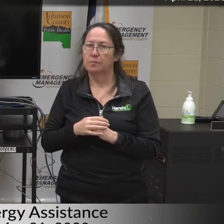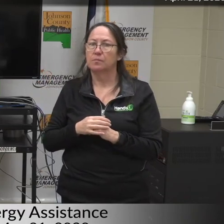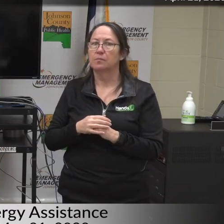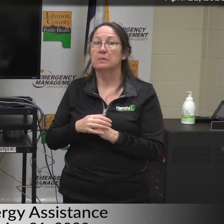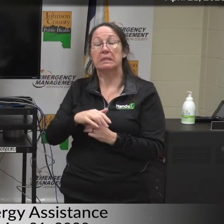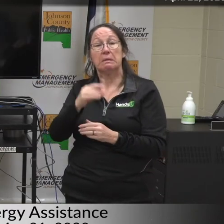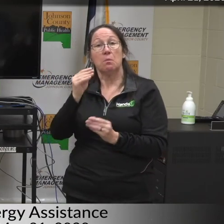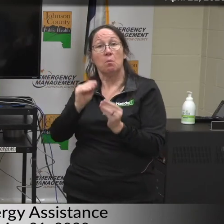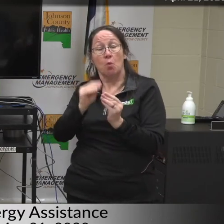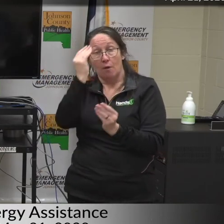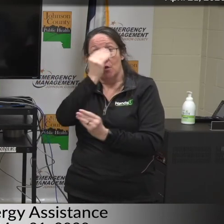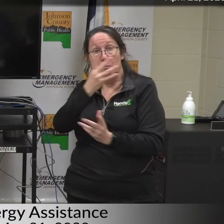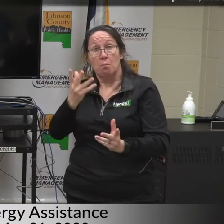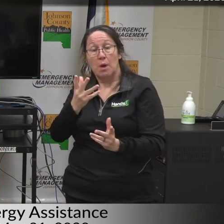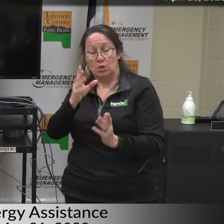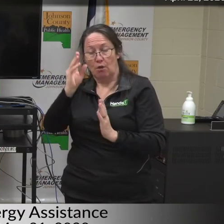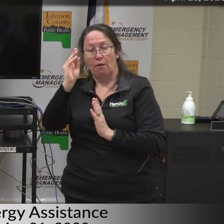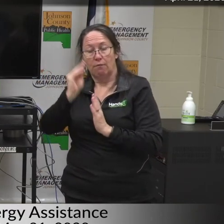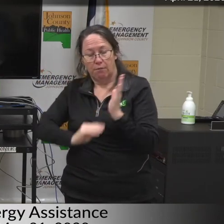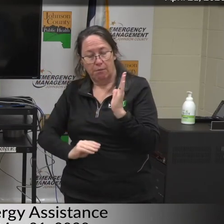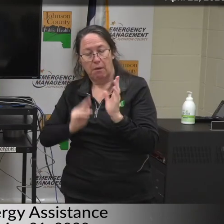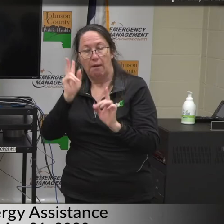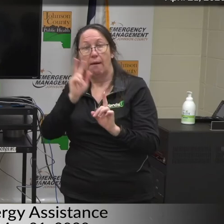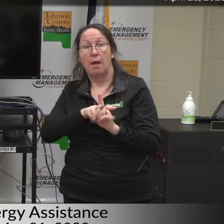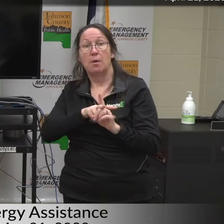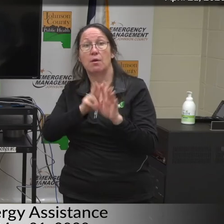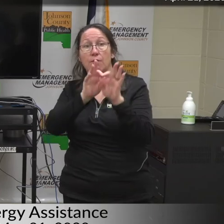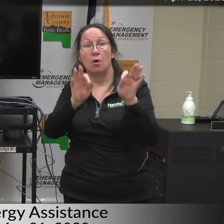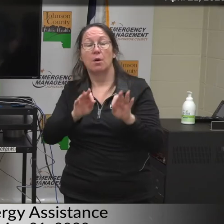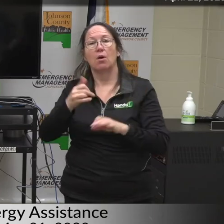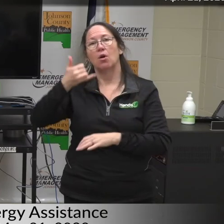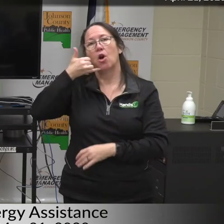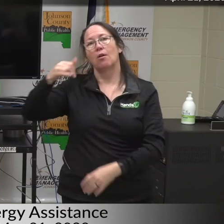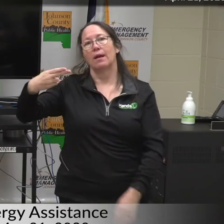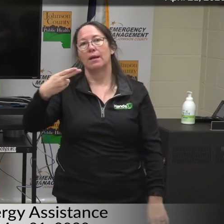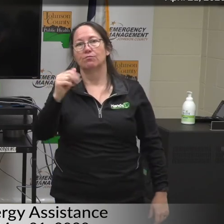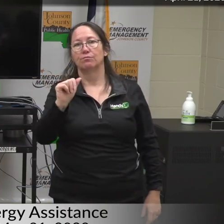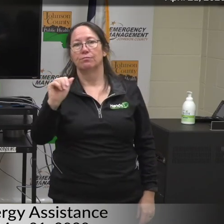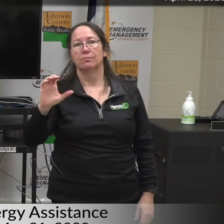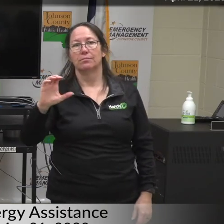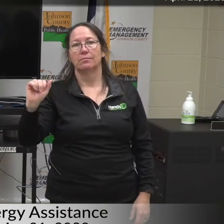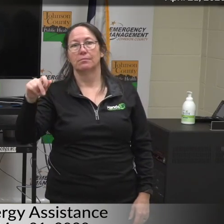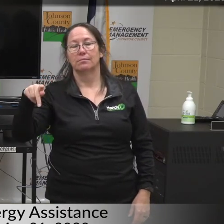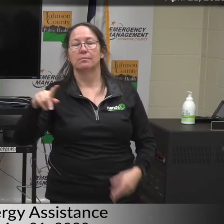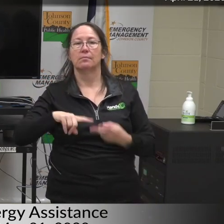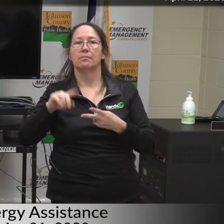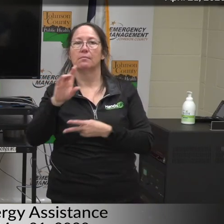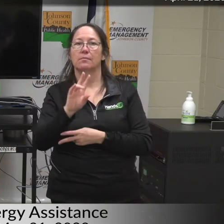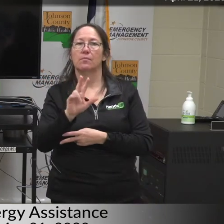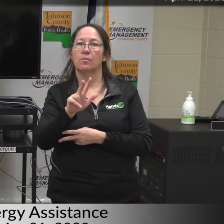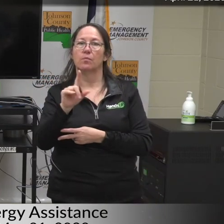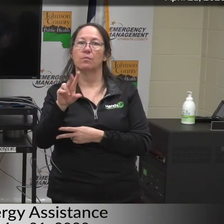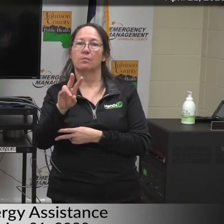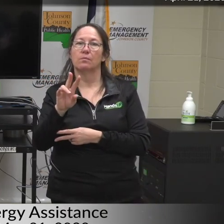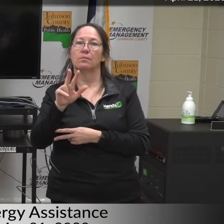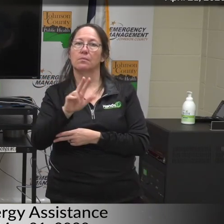information and to complete an application, call HACAP at 319-739